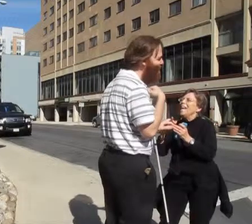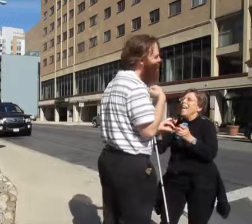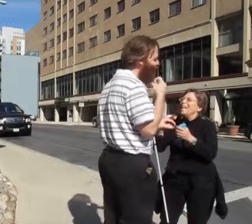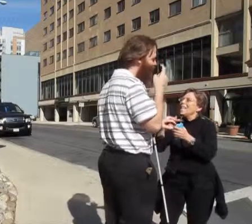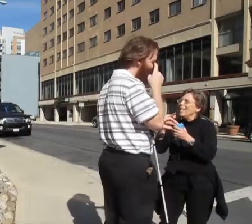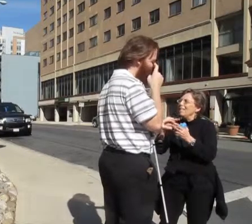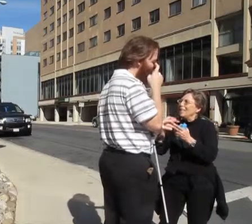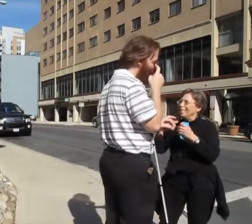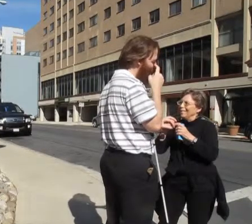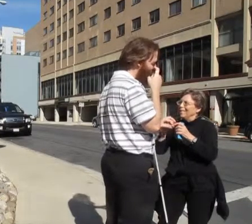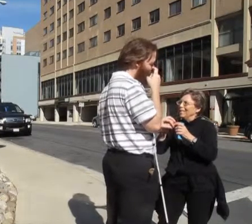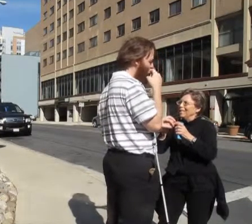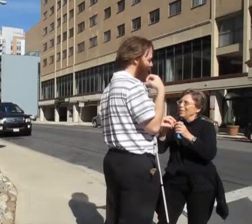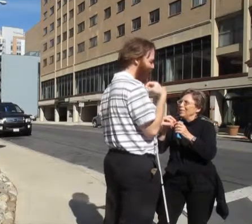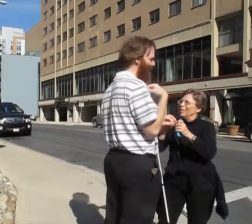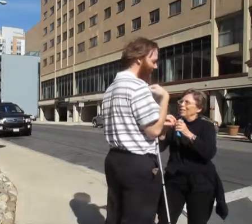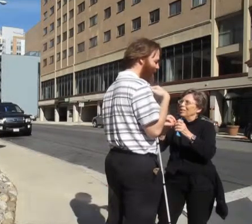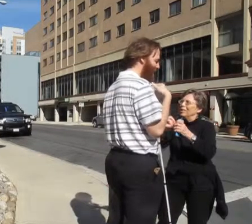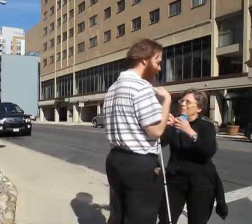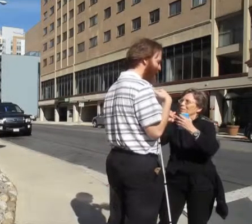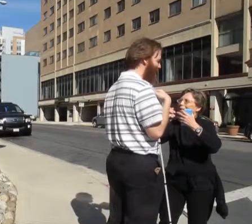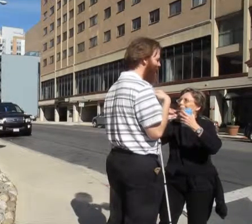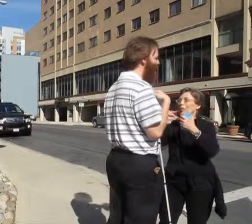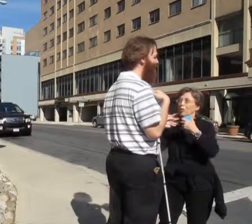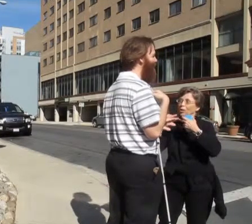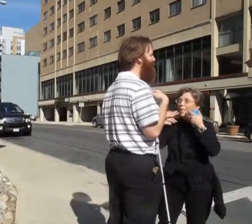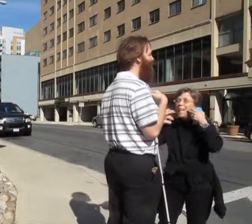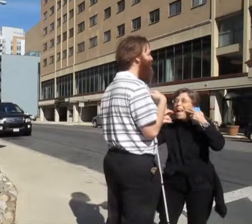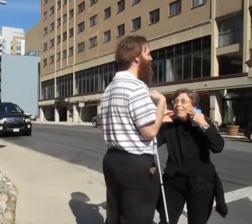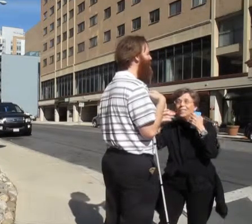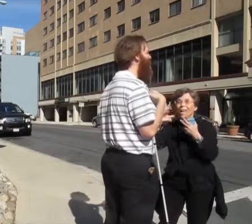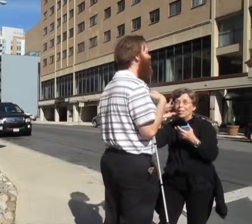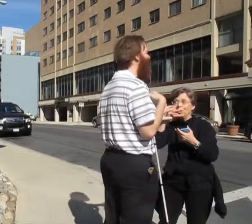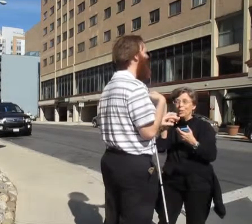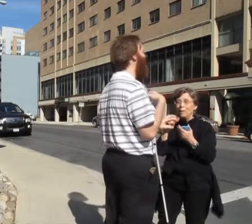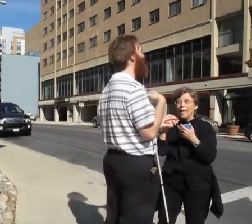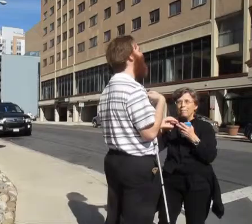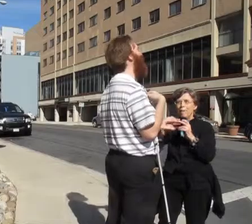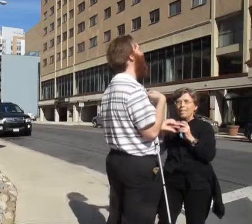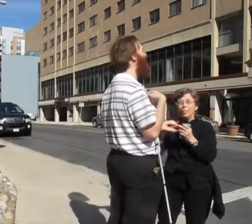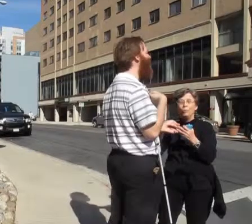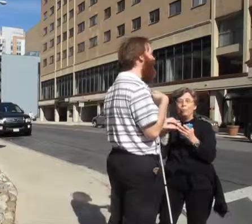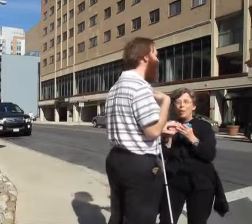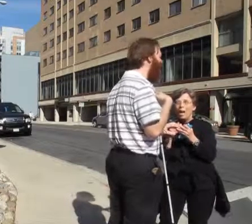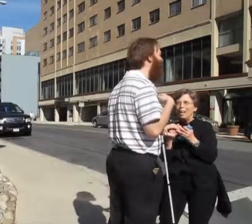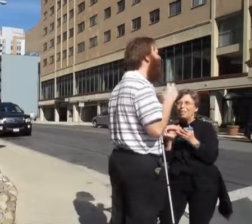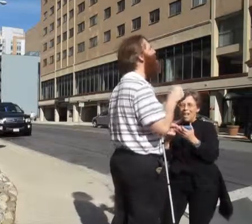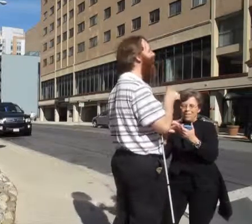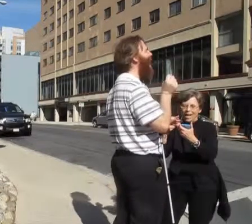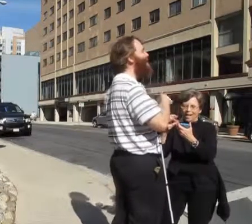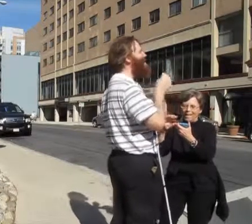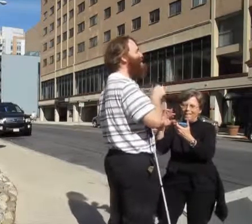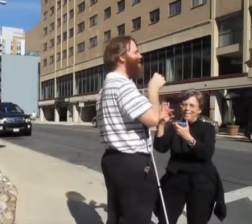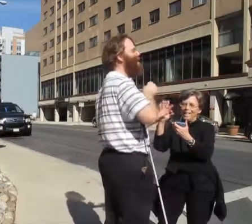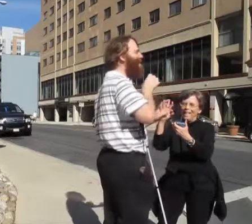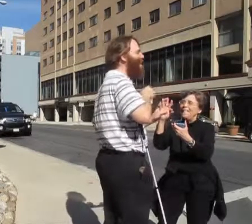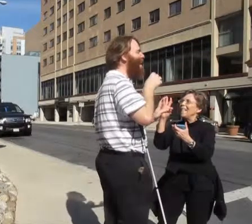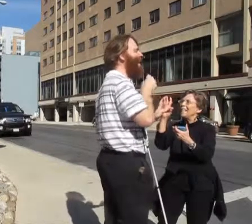And then you said continue, continue, continue, continue, and then you started to laugh and I assumed that meant that you had arrived. Yes. But it says, it says